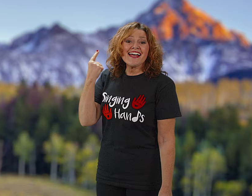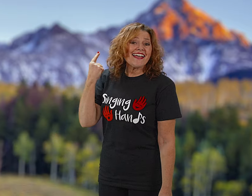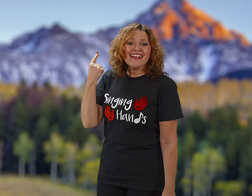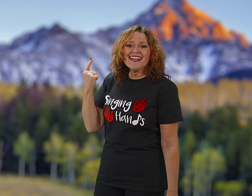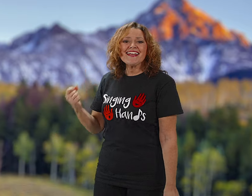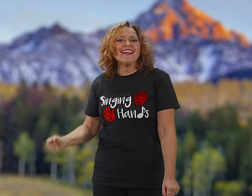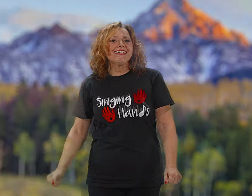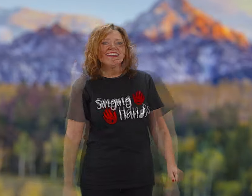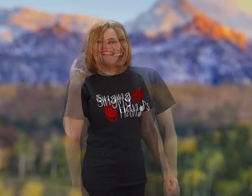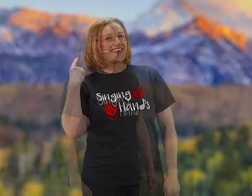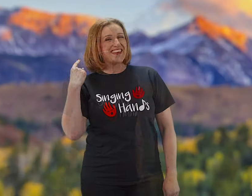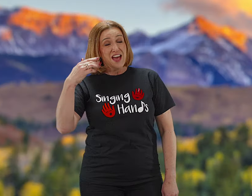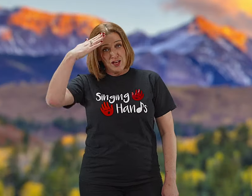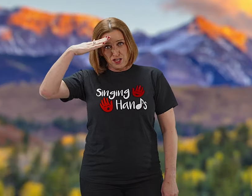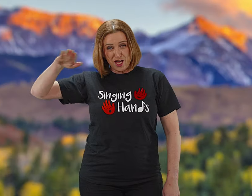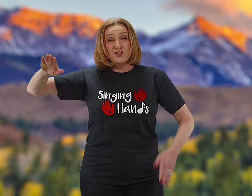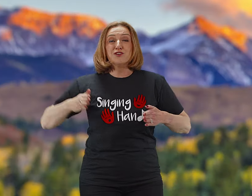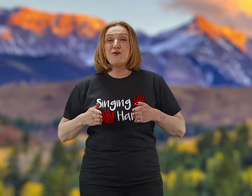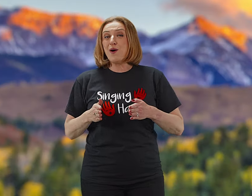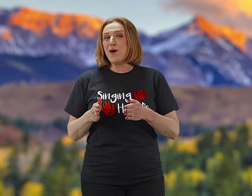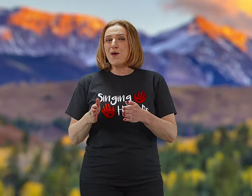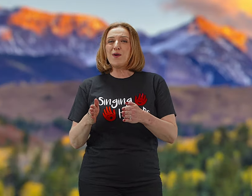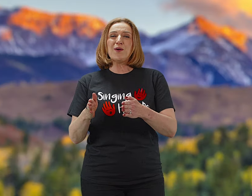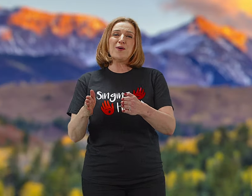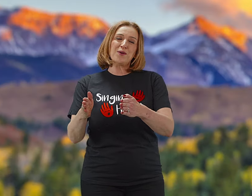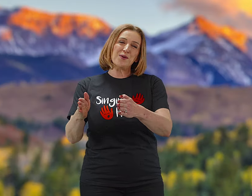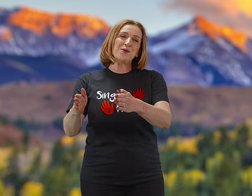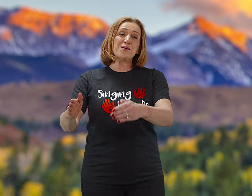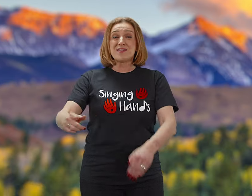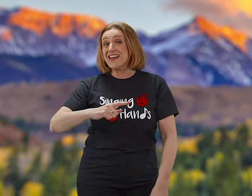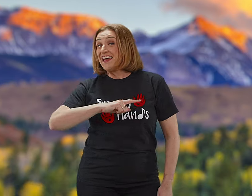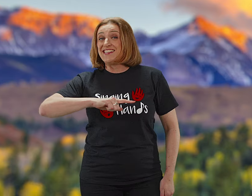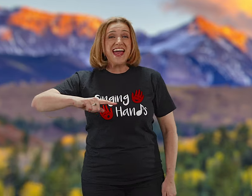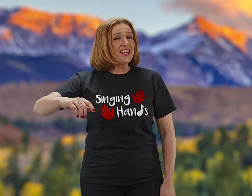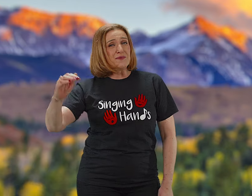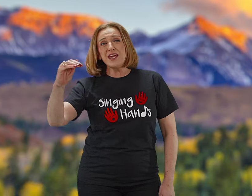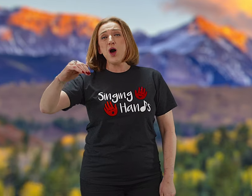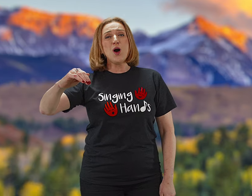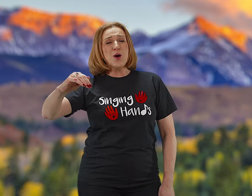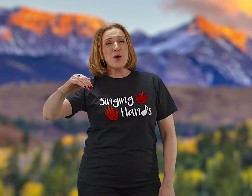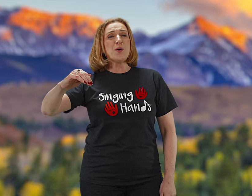yesterday, country roads, take me home,